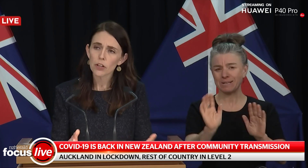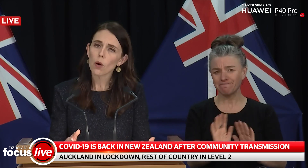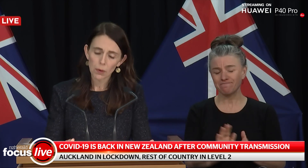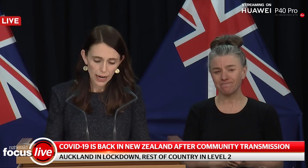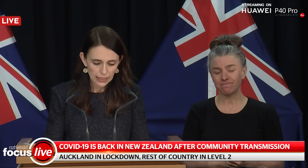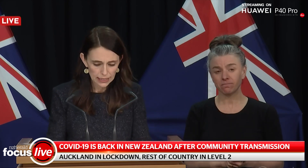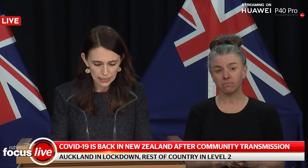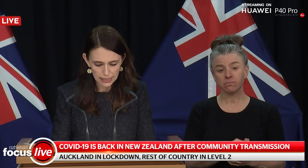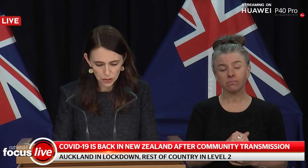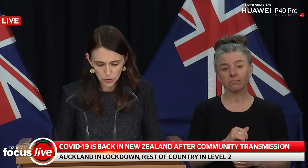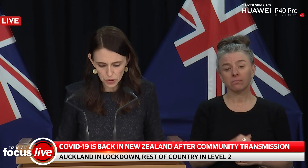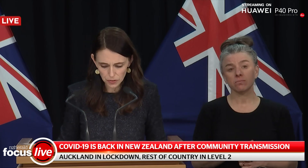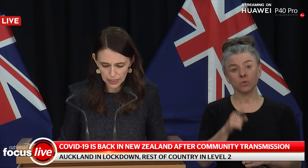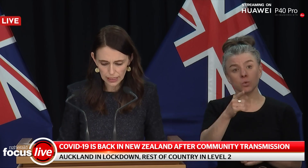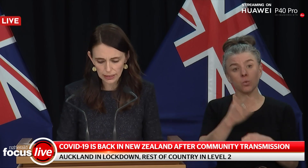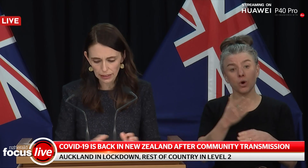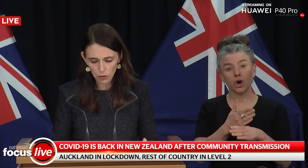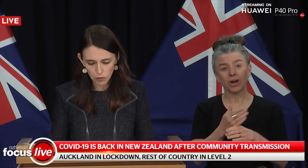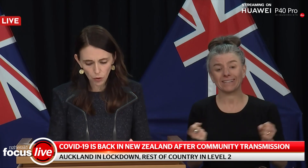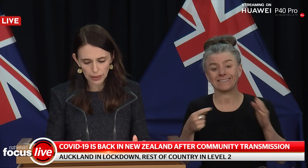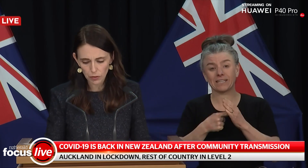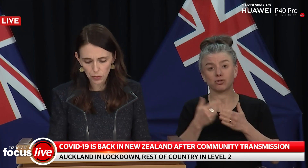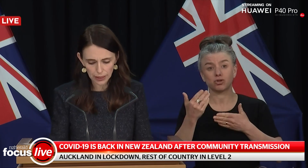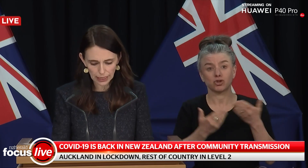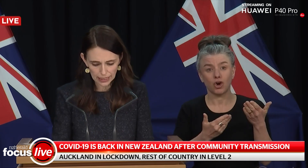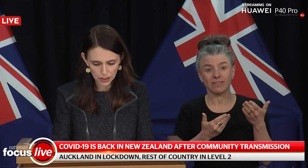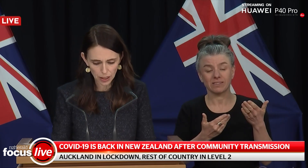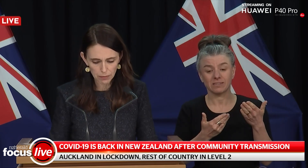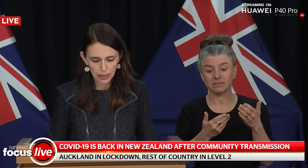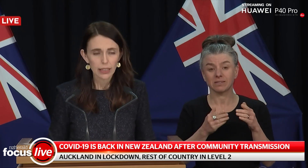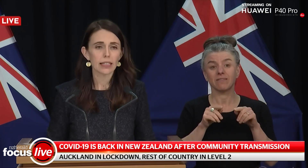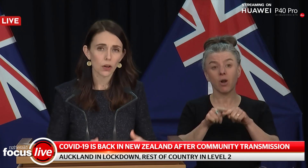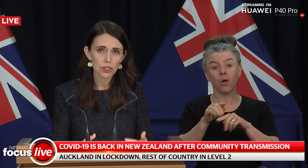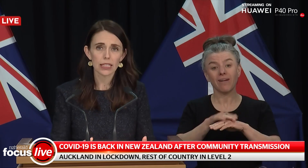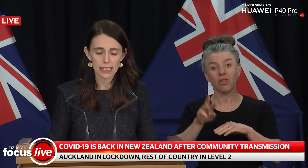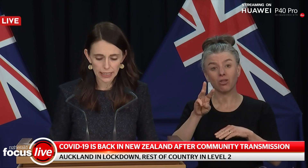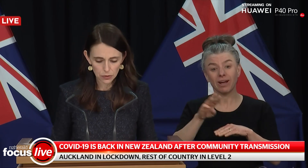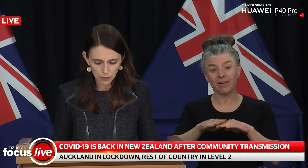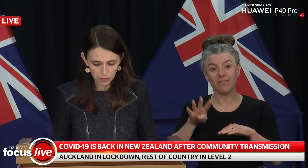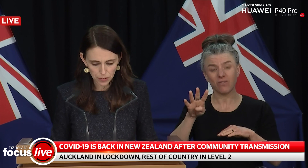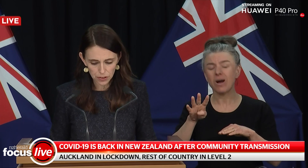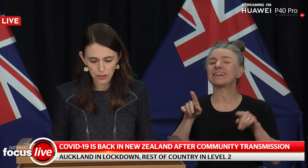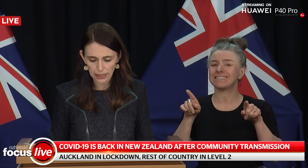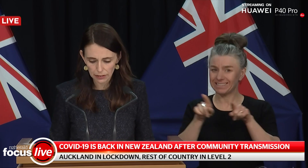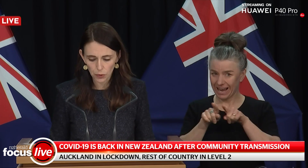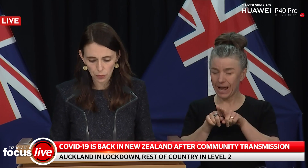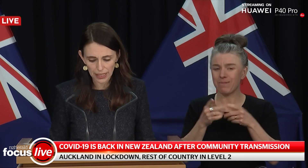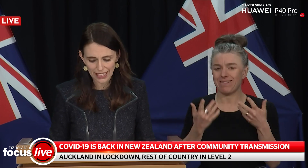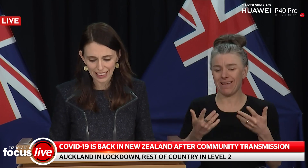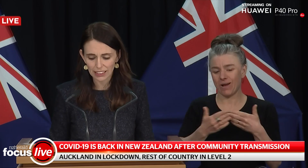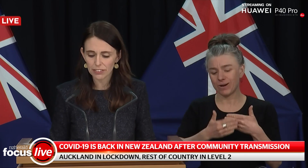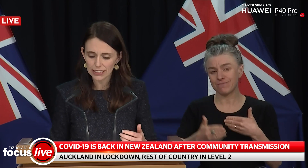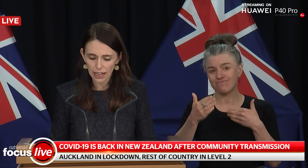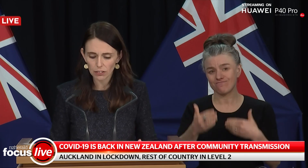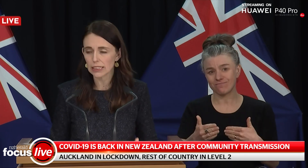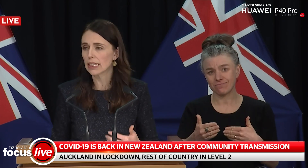If you operated as an essential service under Level 4 and Level 3 last time, then those are the settings we revert to at Level 3